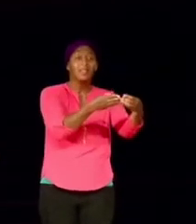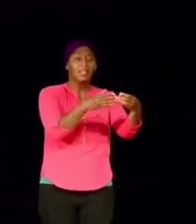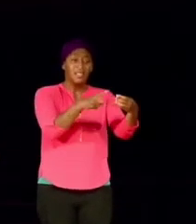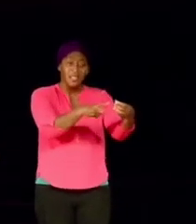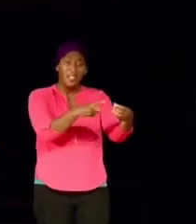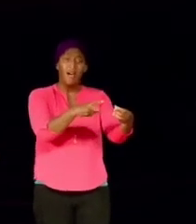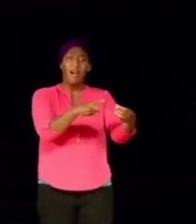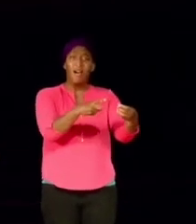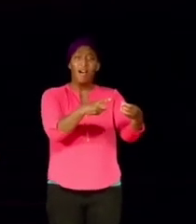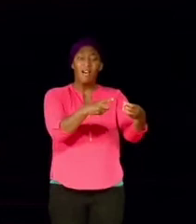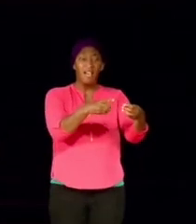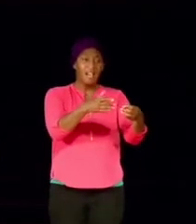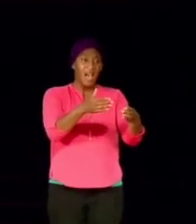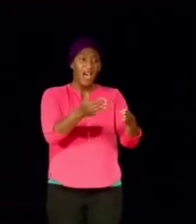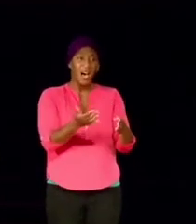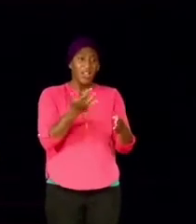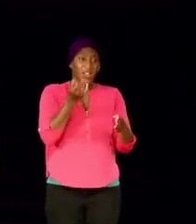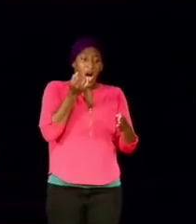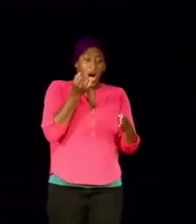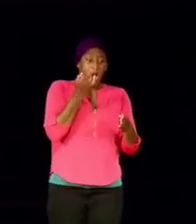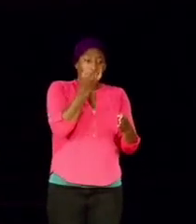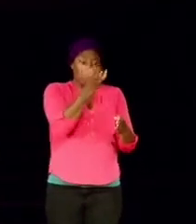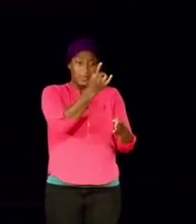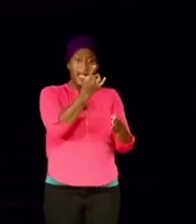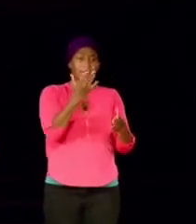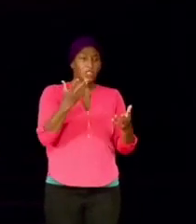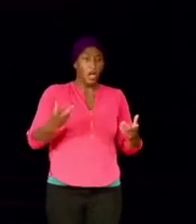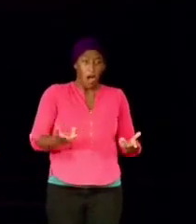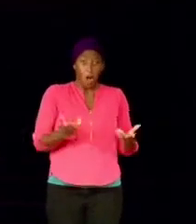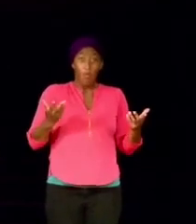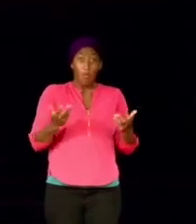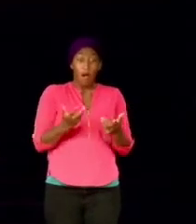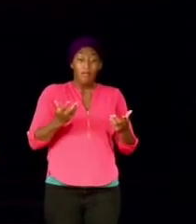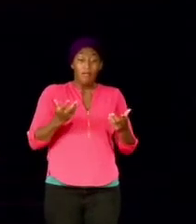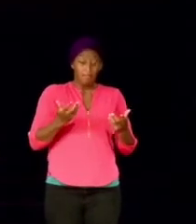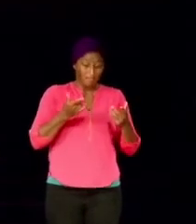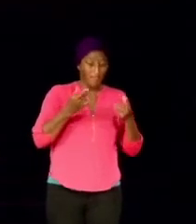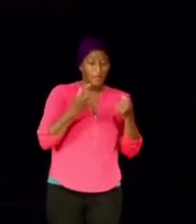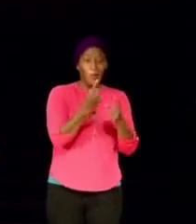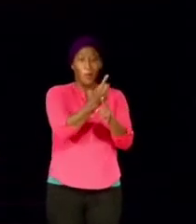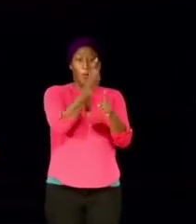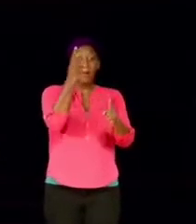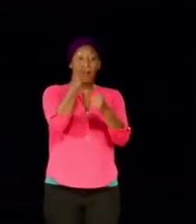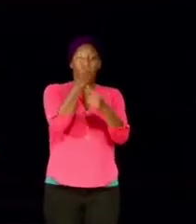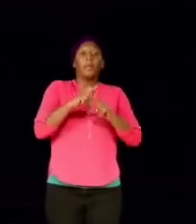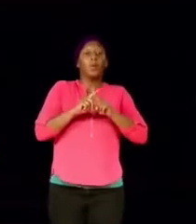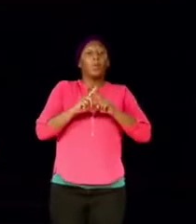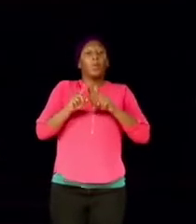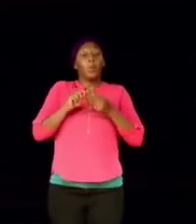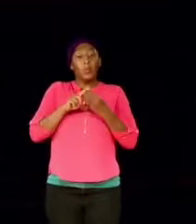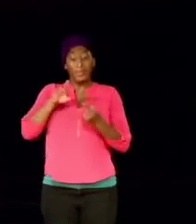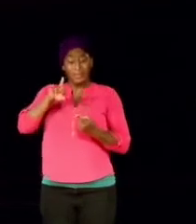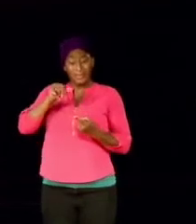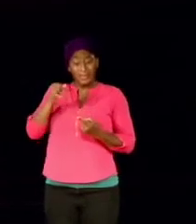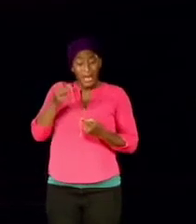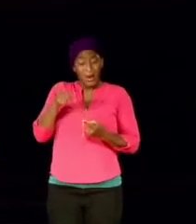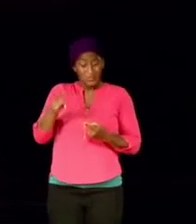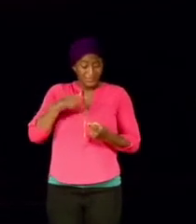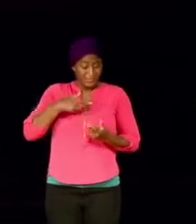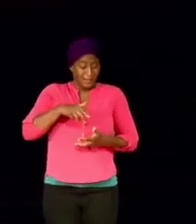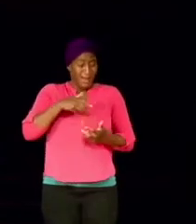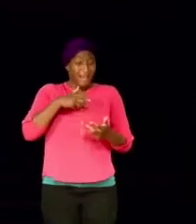of set time. Because while Sarah has been laughing,